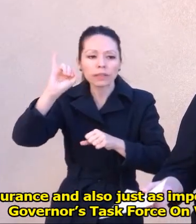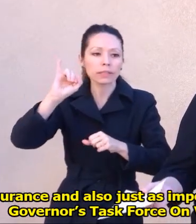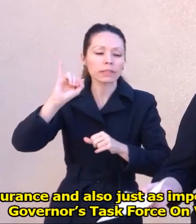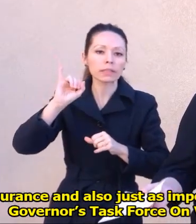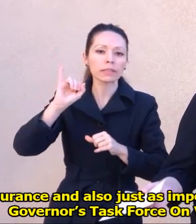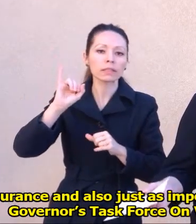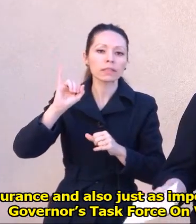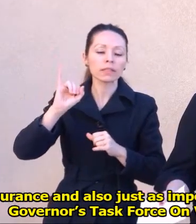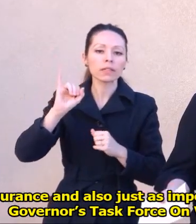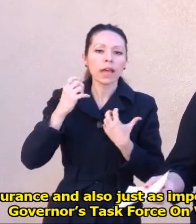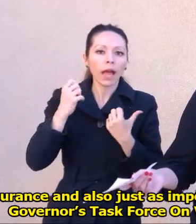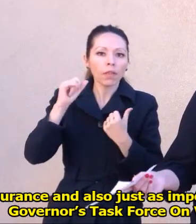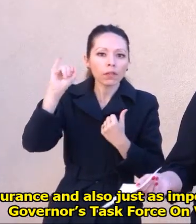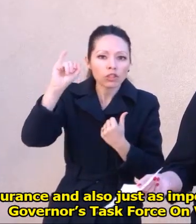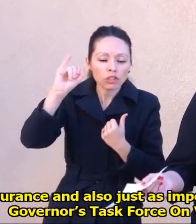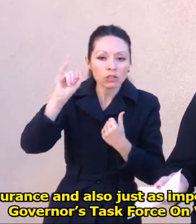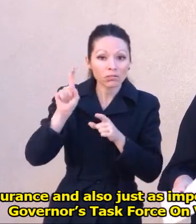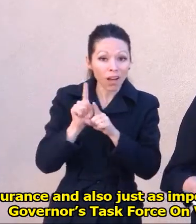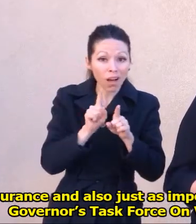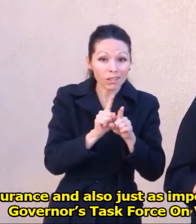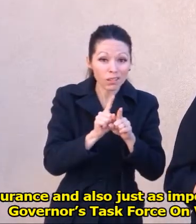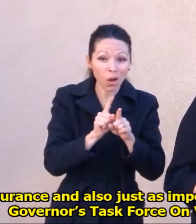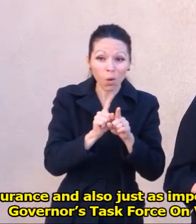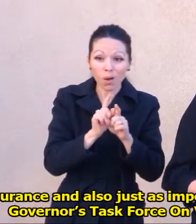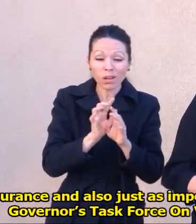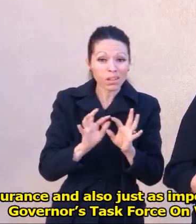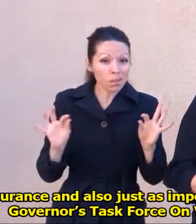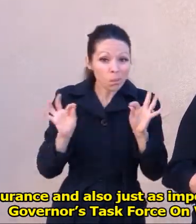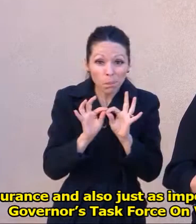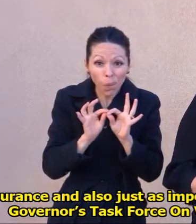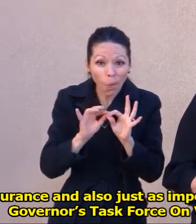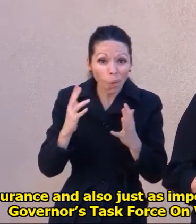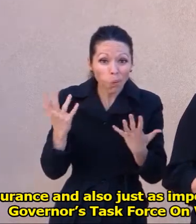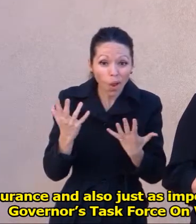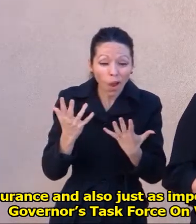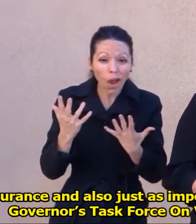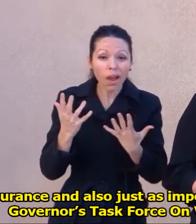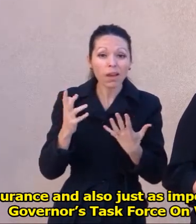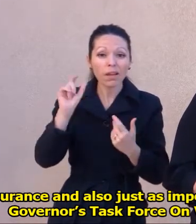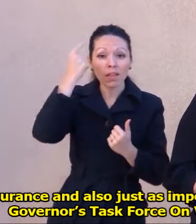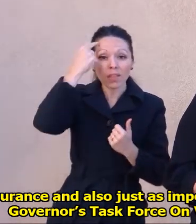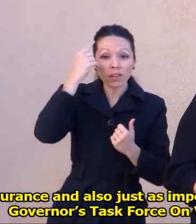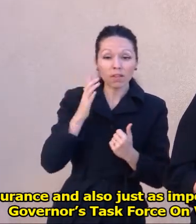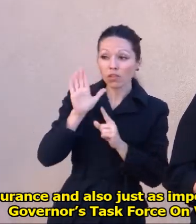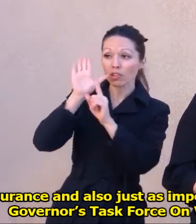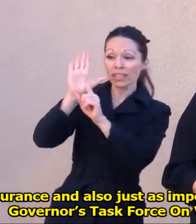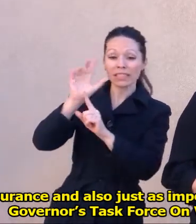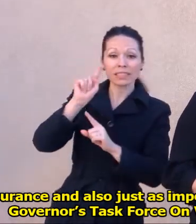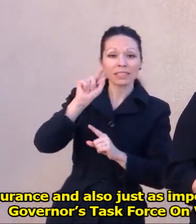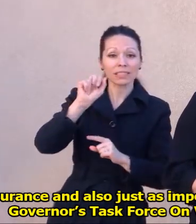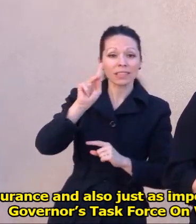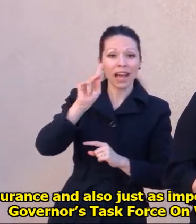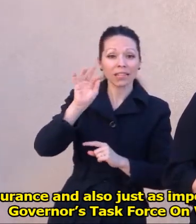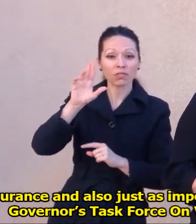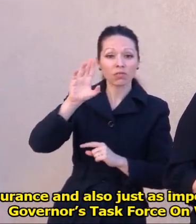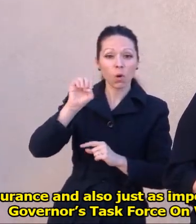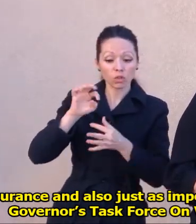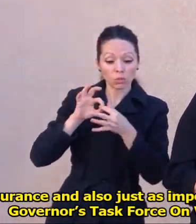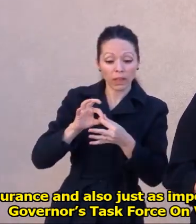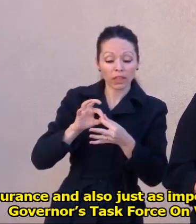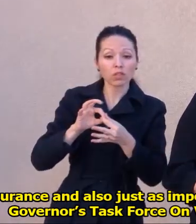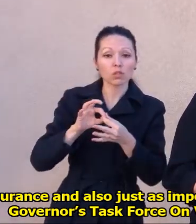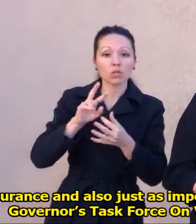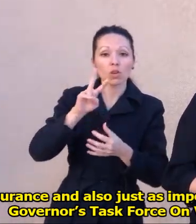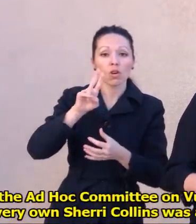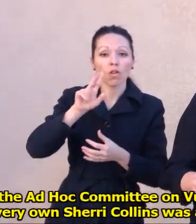and most, and also, just as important, the outcomes of the Governor's Task Force on Vulnerable